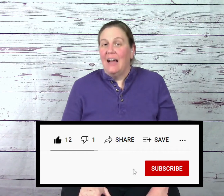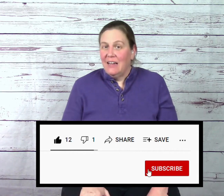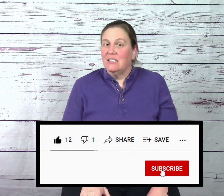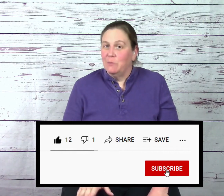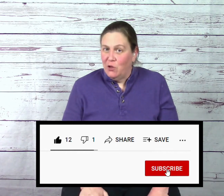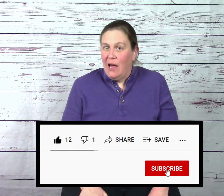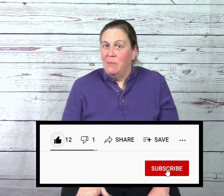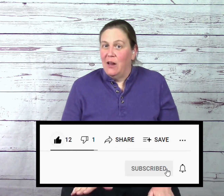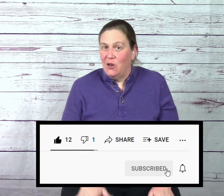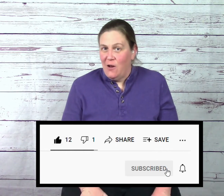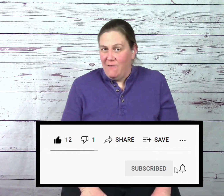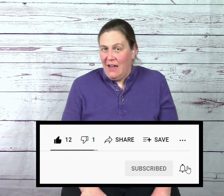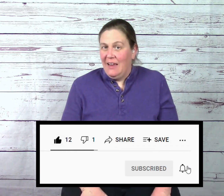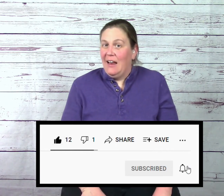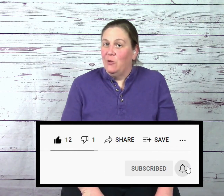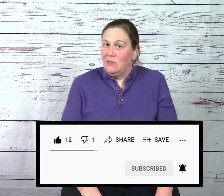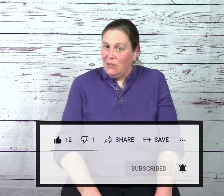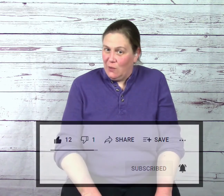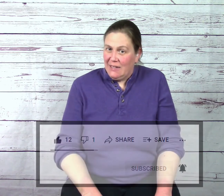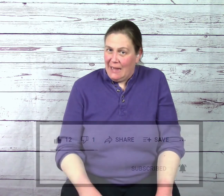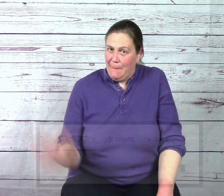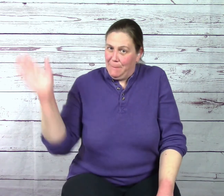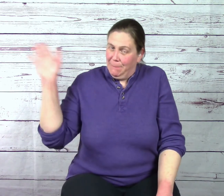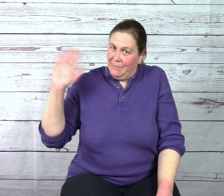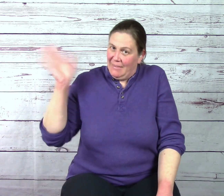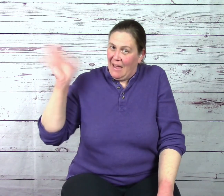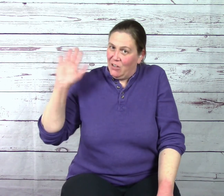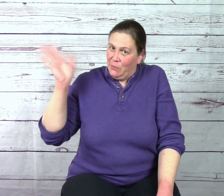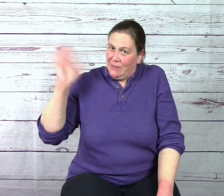Like, subscribe, and notify and I will see you next time. Have a good one.